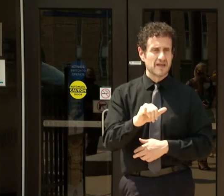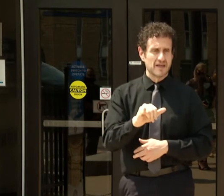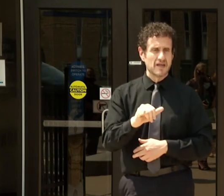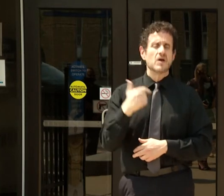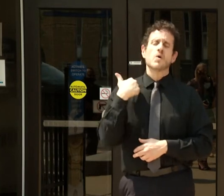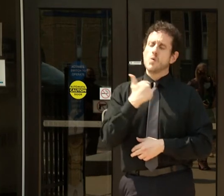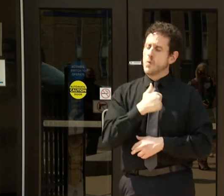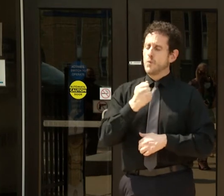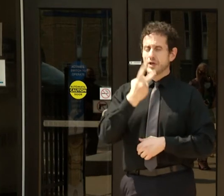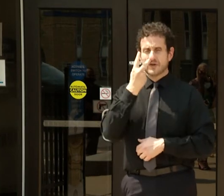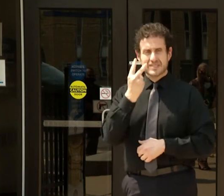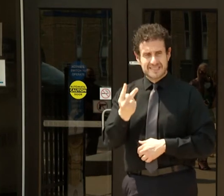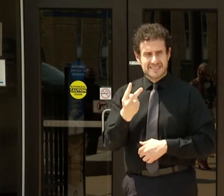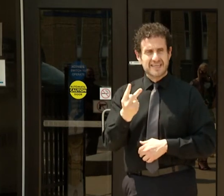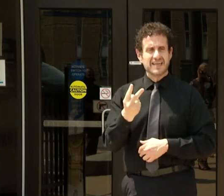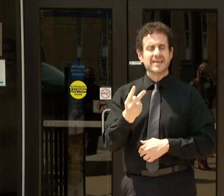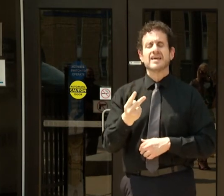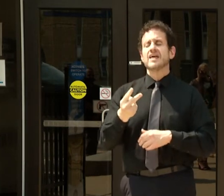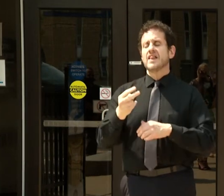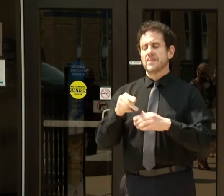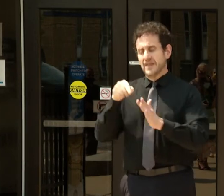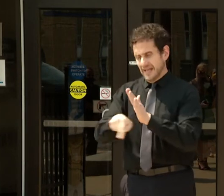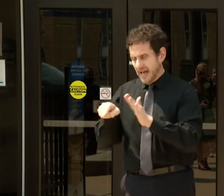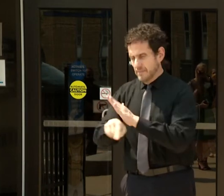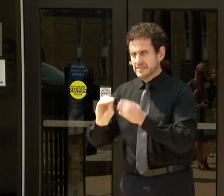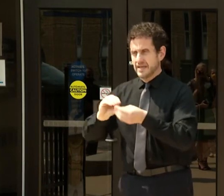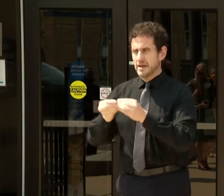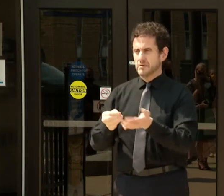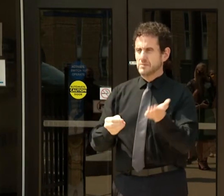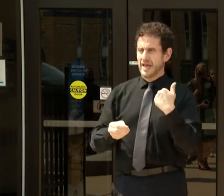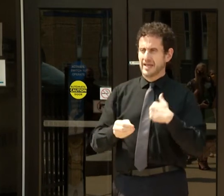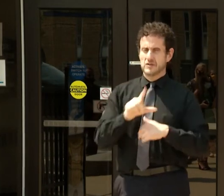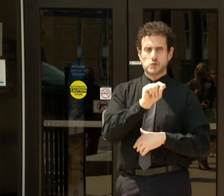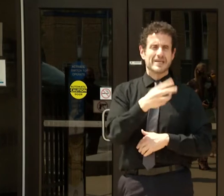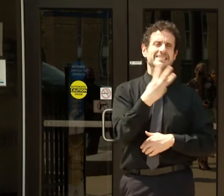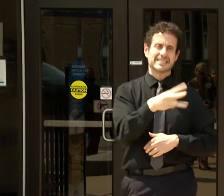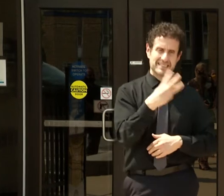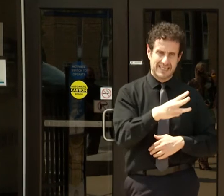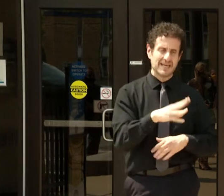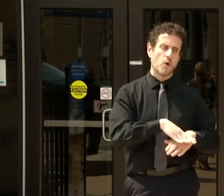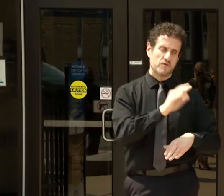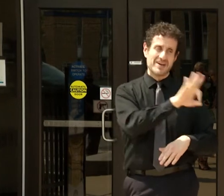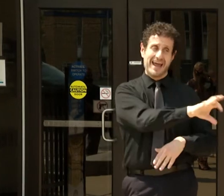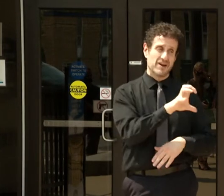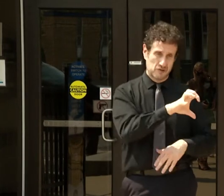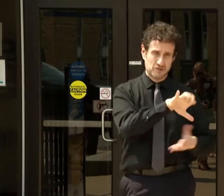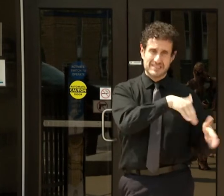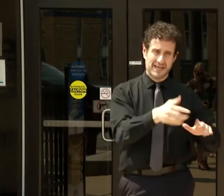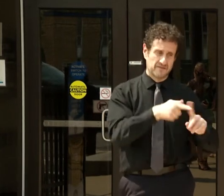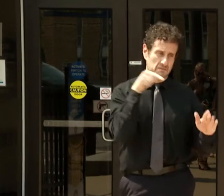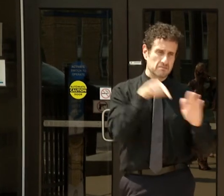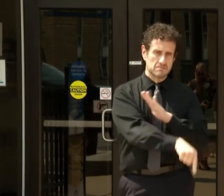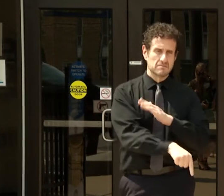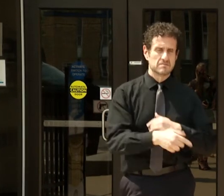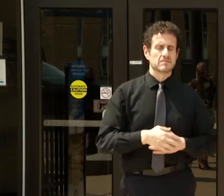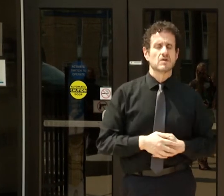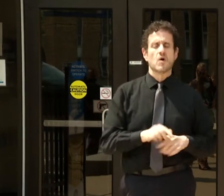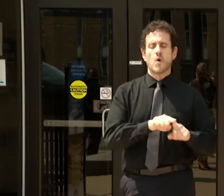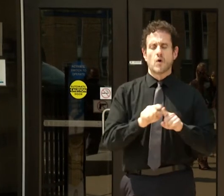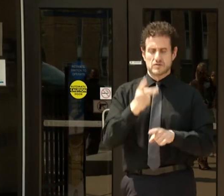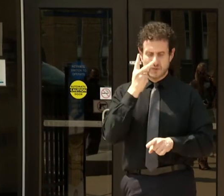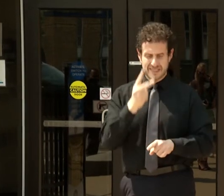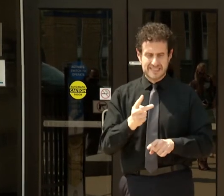numbers in 2016, where we surpassed 900 homicides. We're also seeing